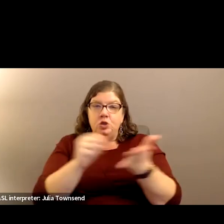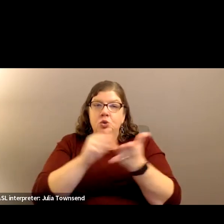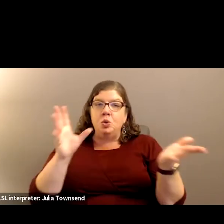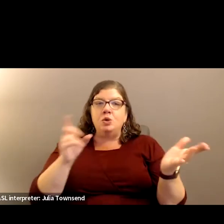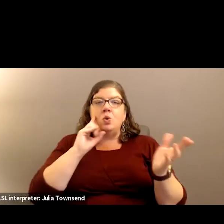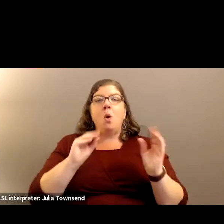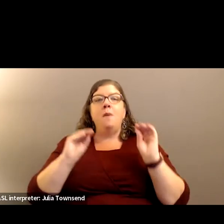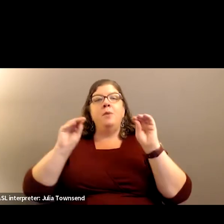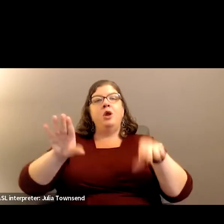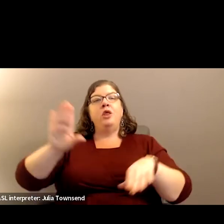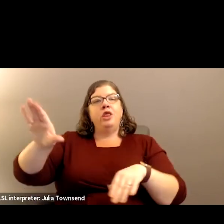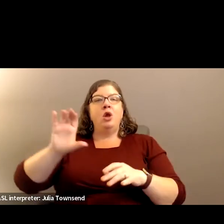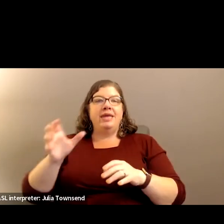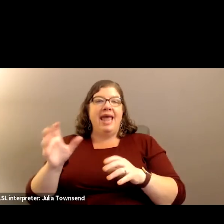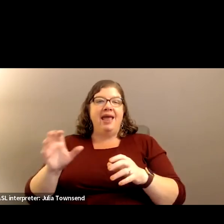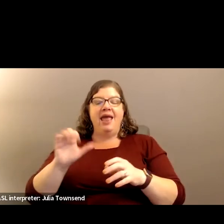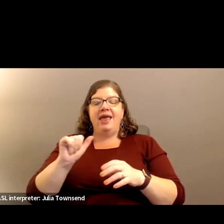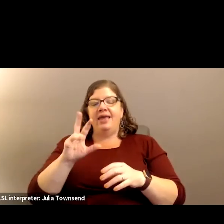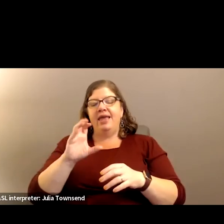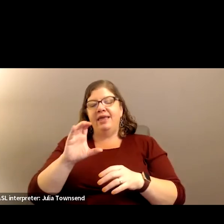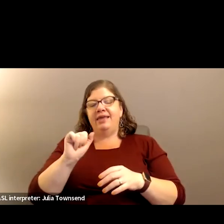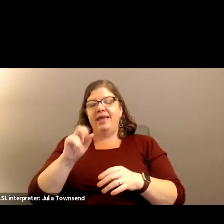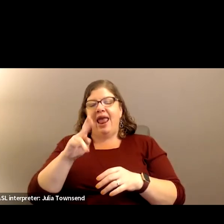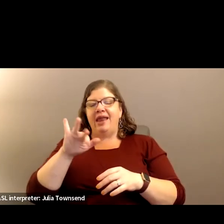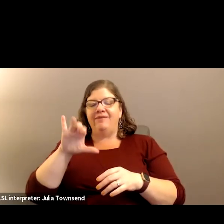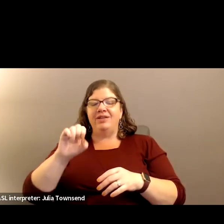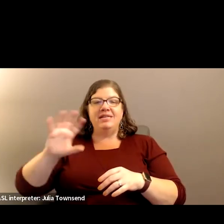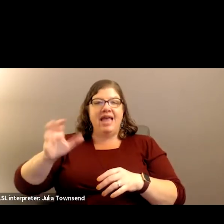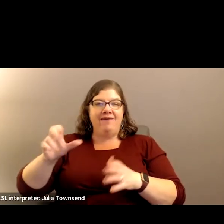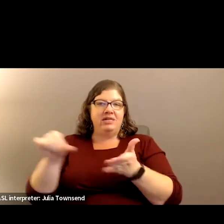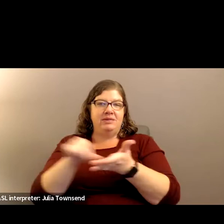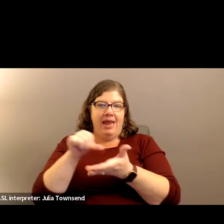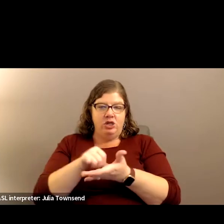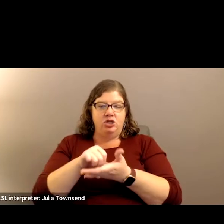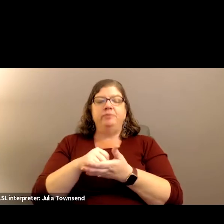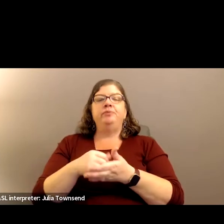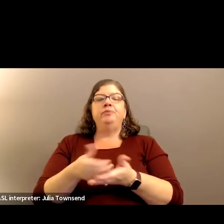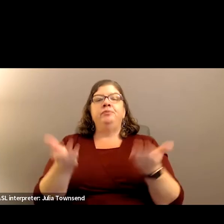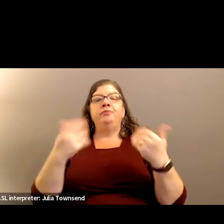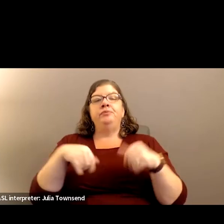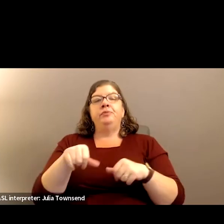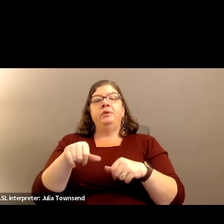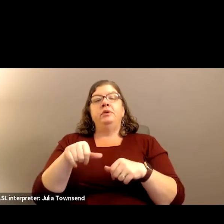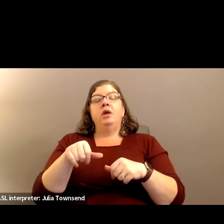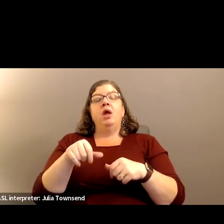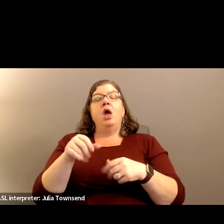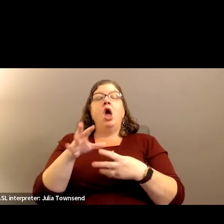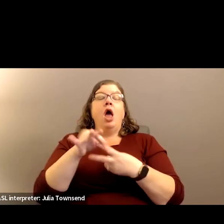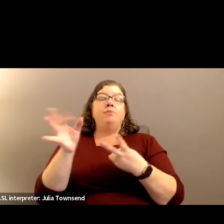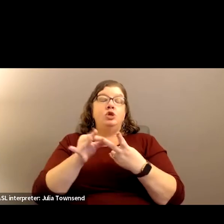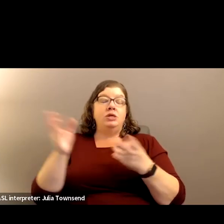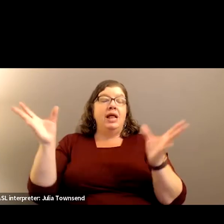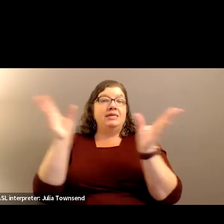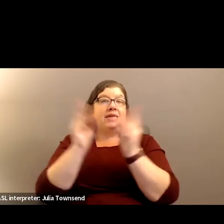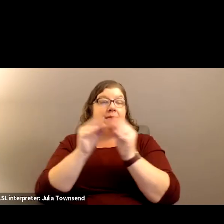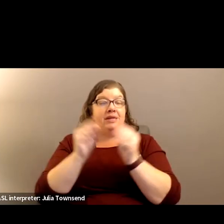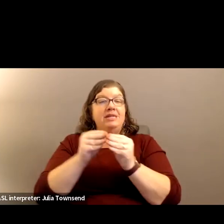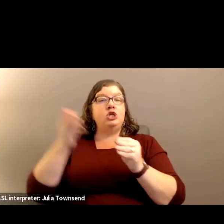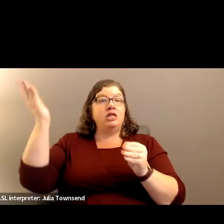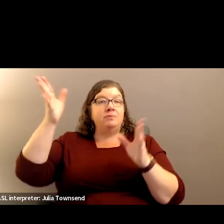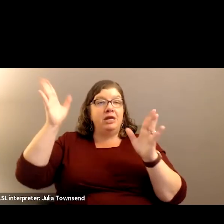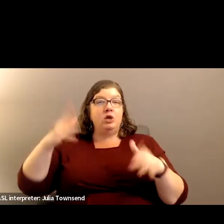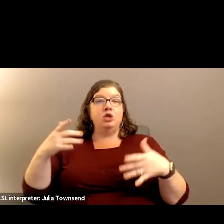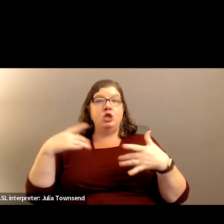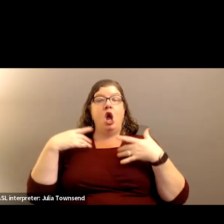put in their Canvas page, things along those lines. And then optional assemblies with speakers on wellness-related topics.